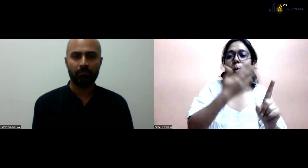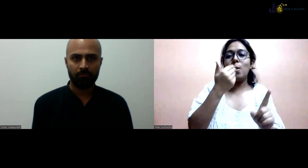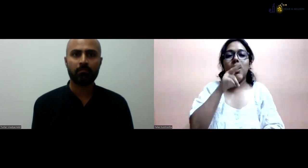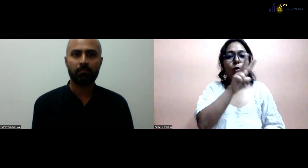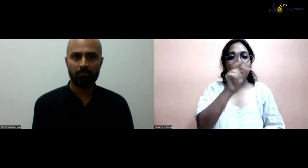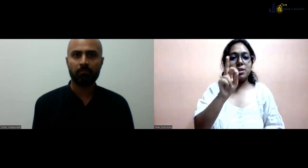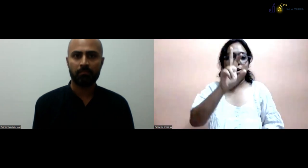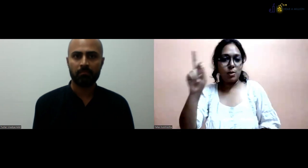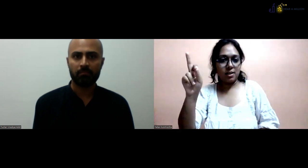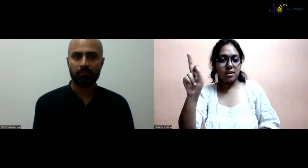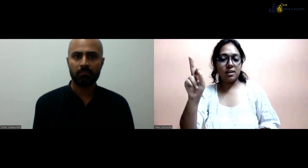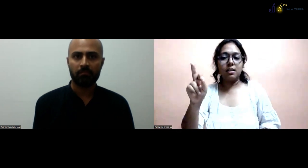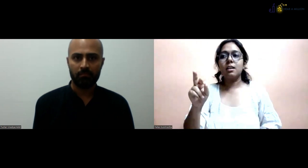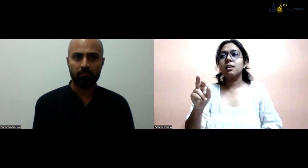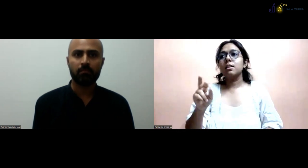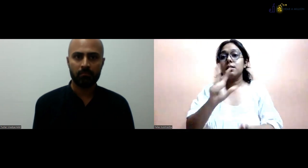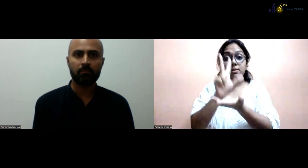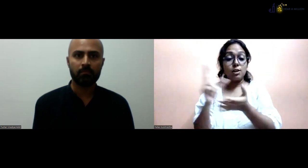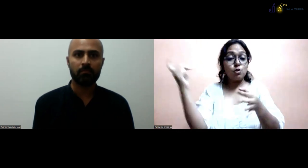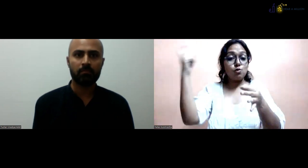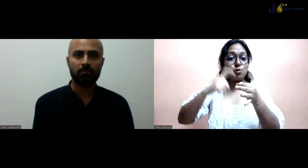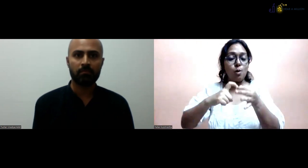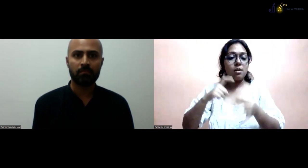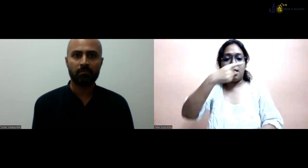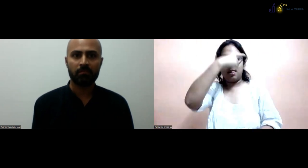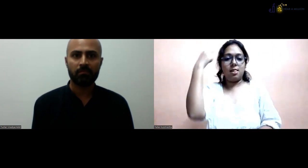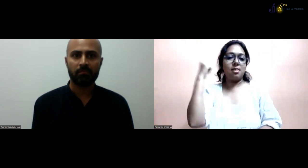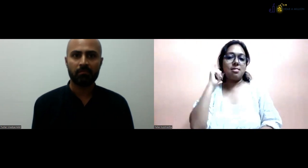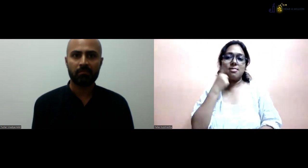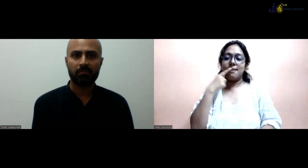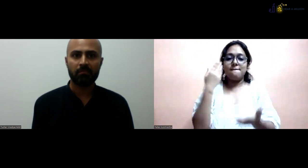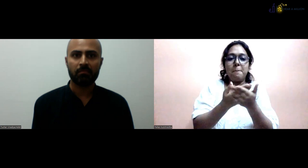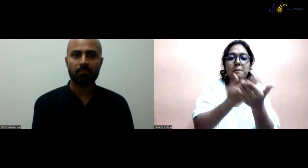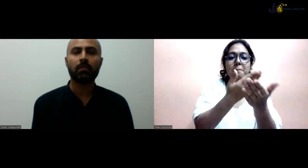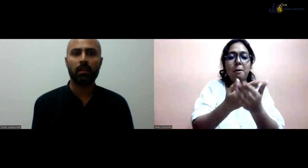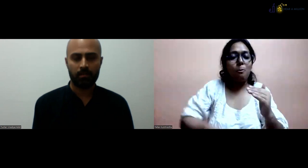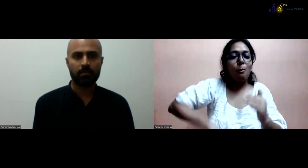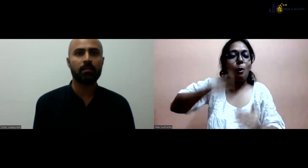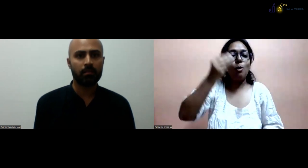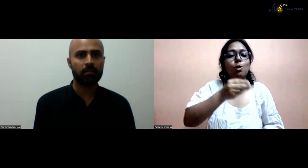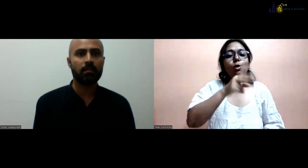a deaf person can go ahead and learn about the ideology when they are actually not